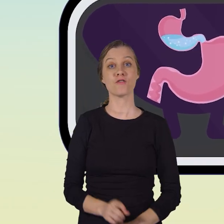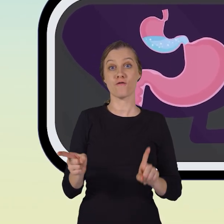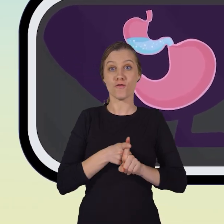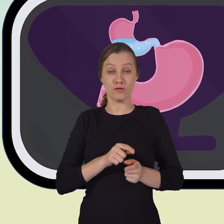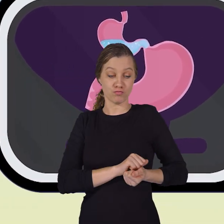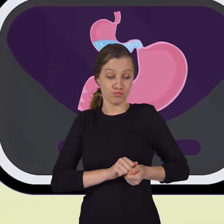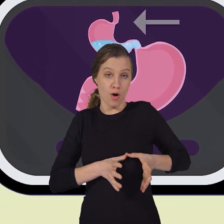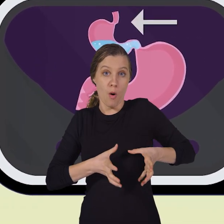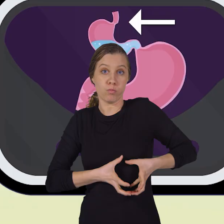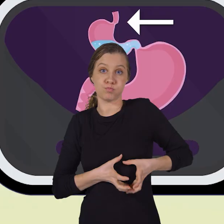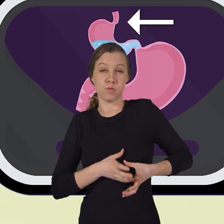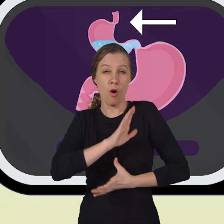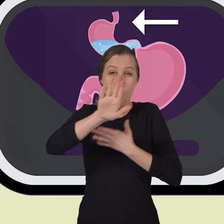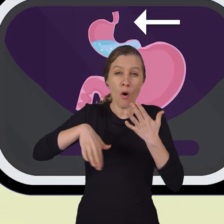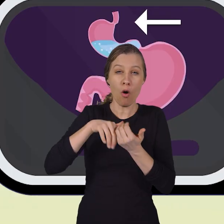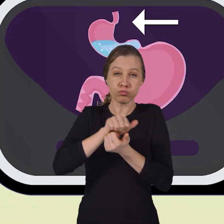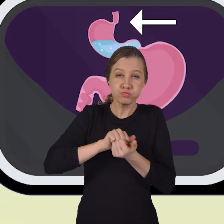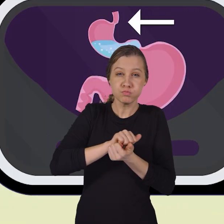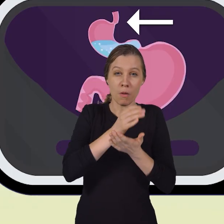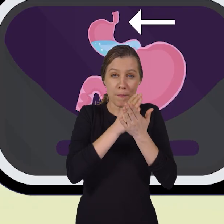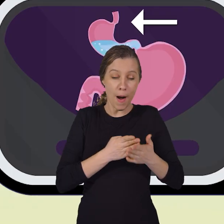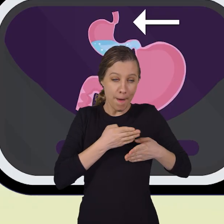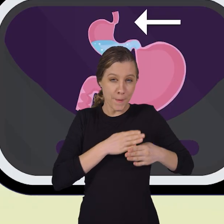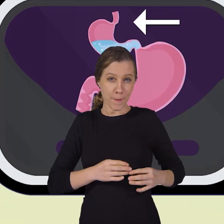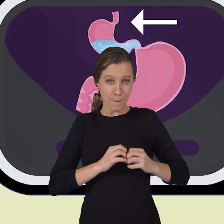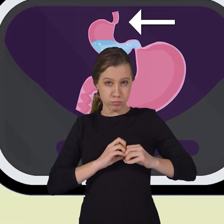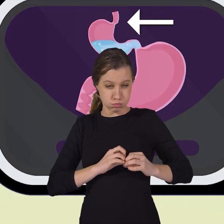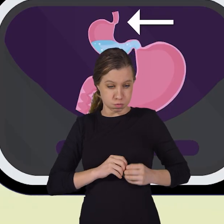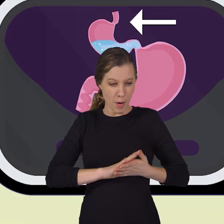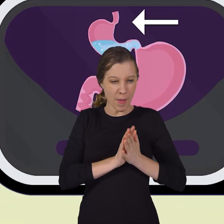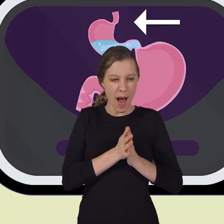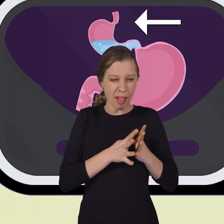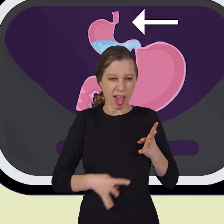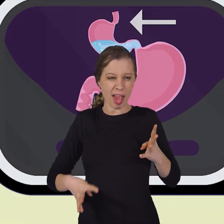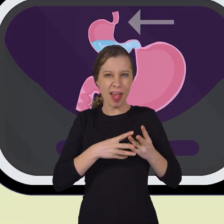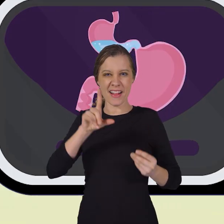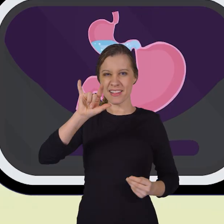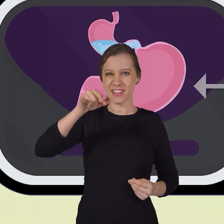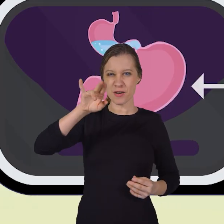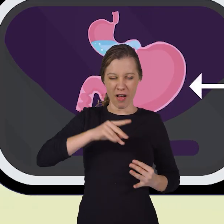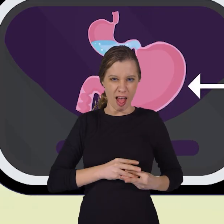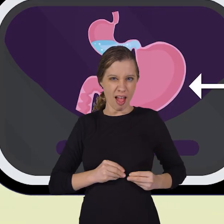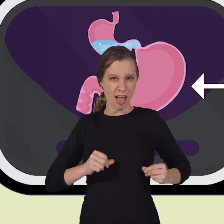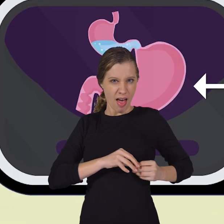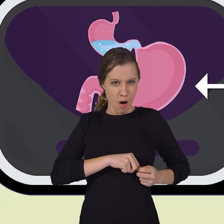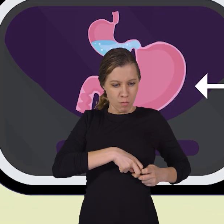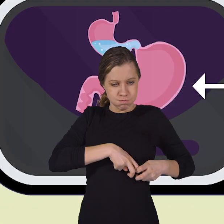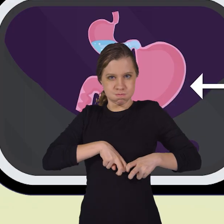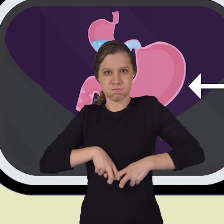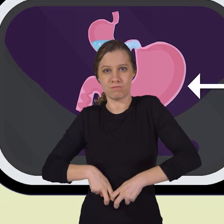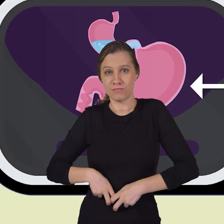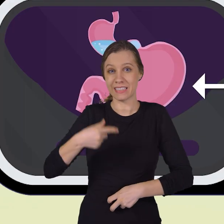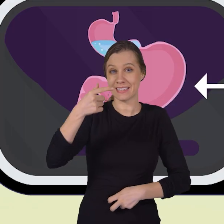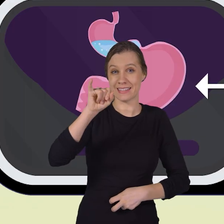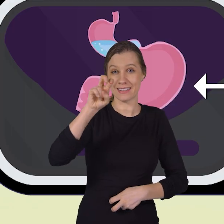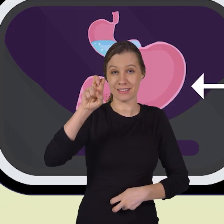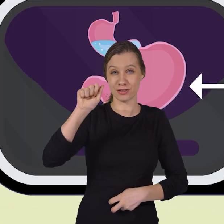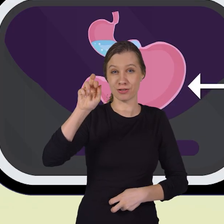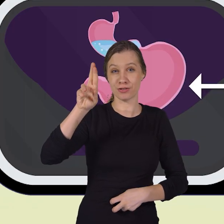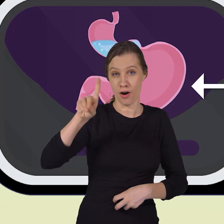first chamber is where all the digestible parts become liquid. The second chamber is the gizzard, which